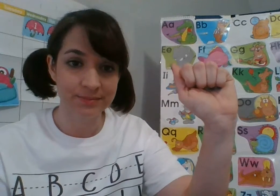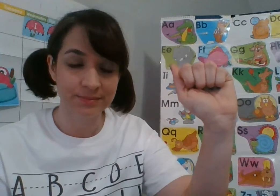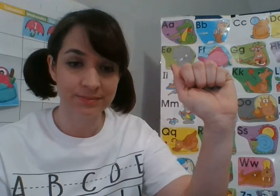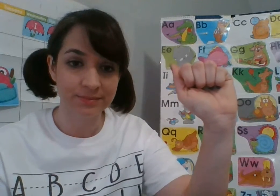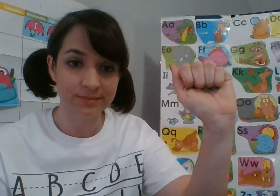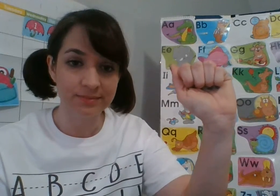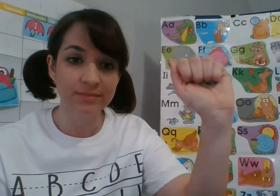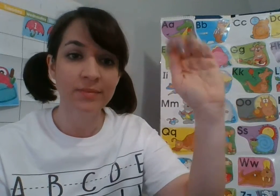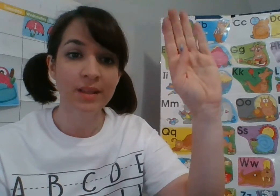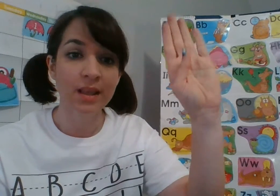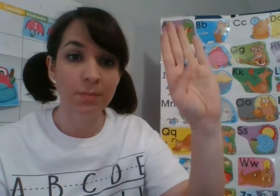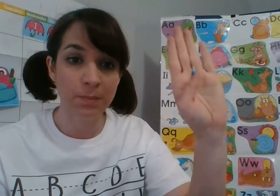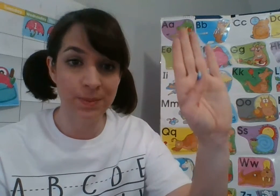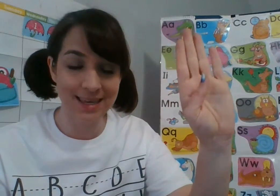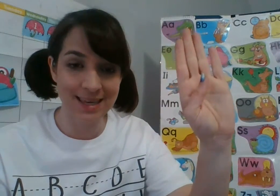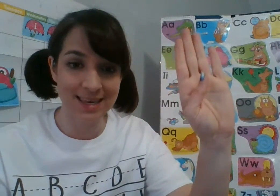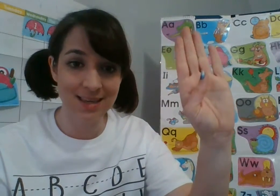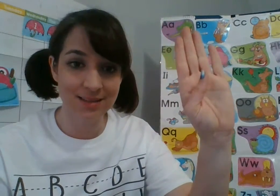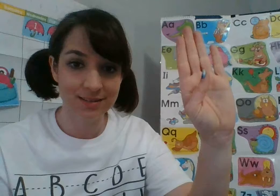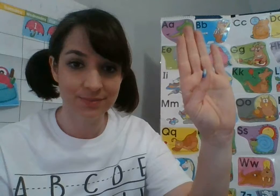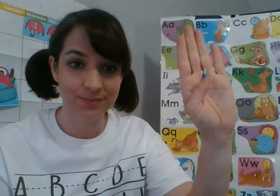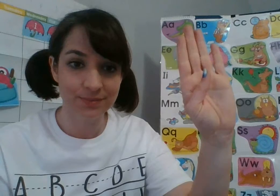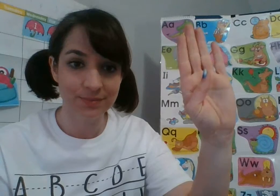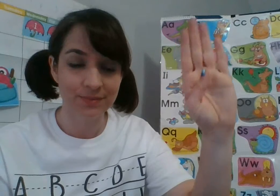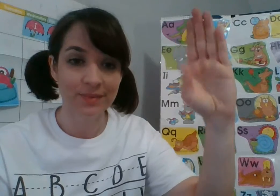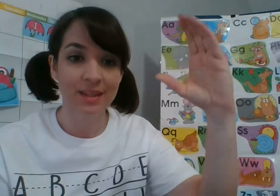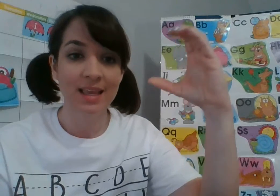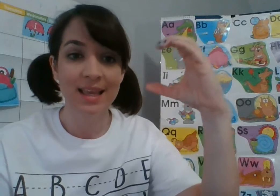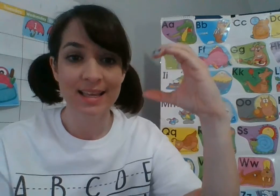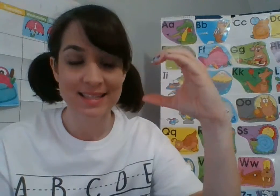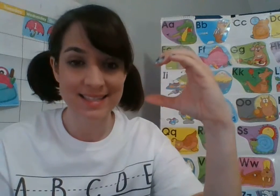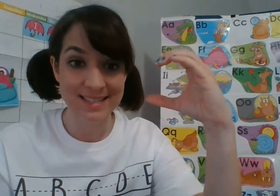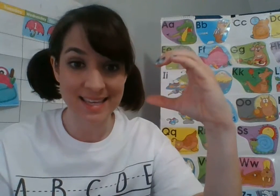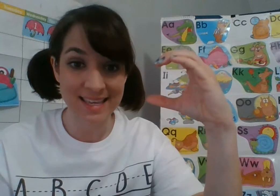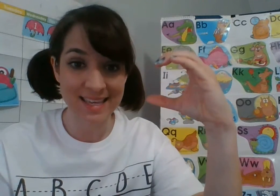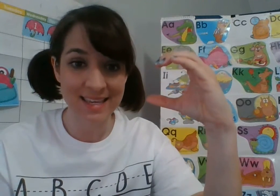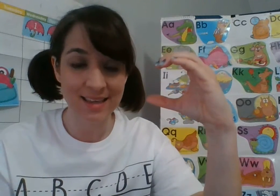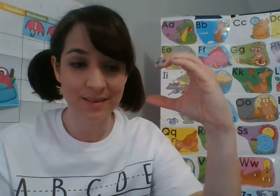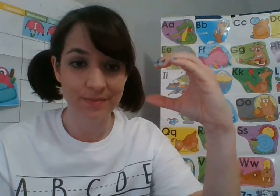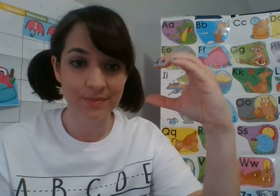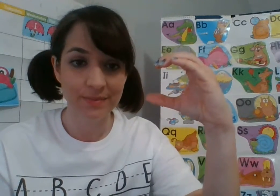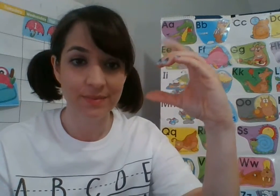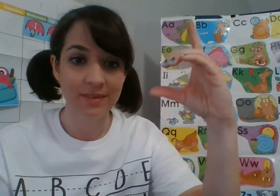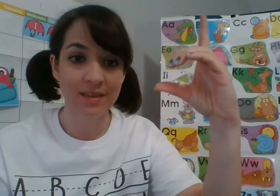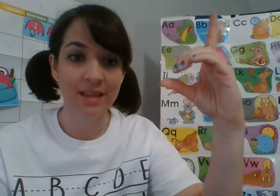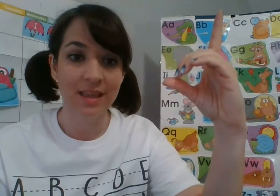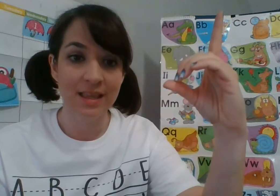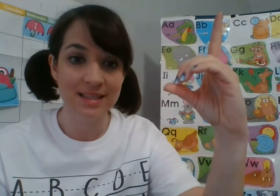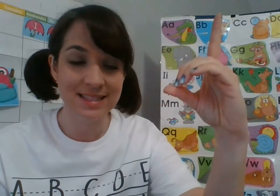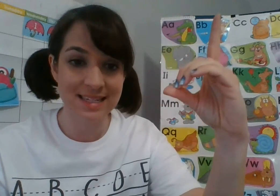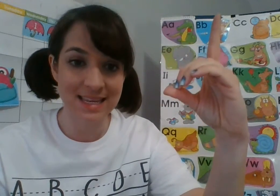B, C, D,